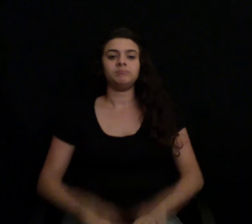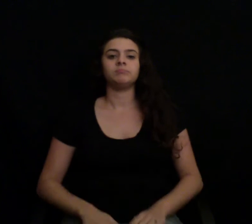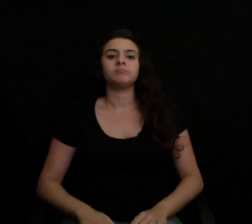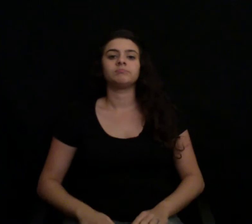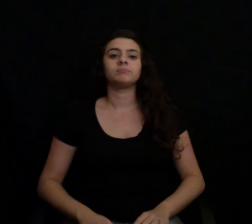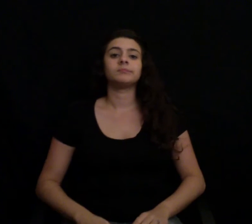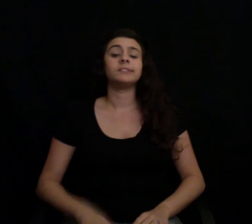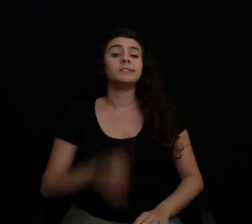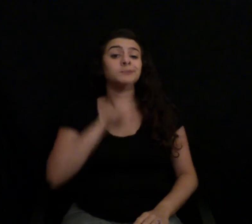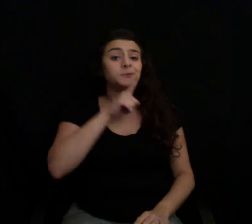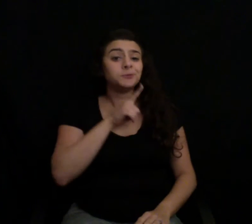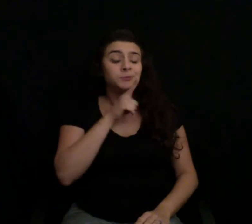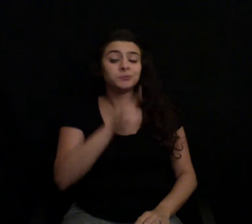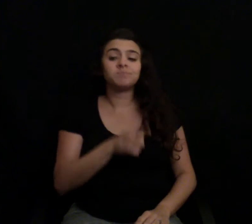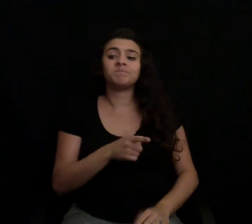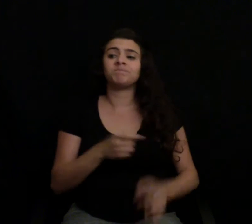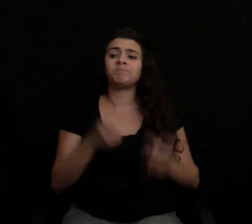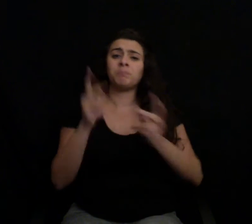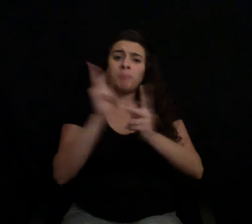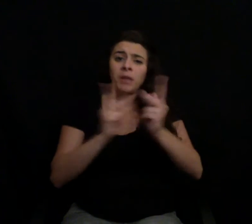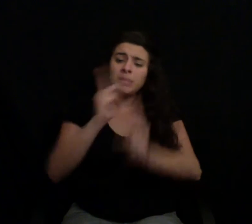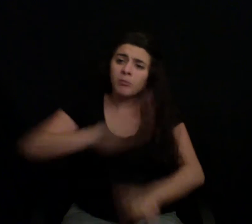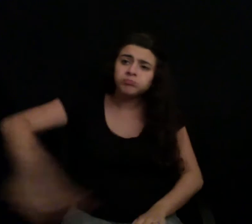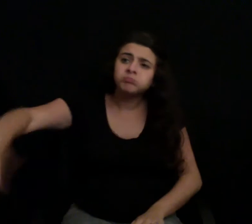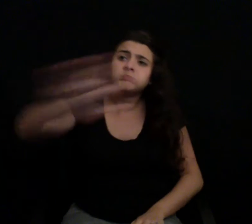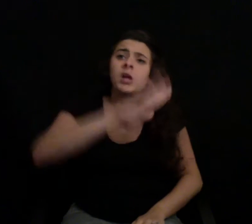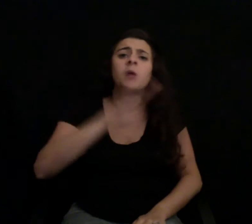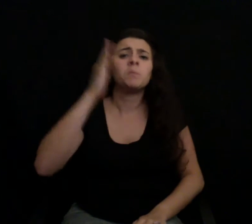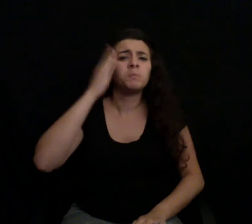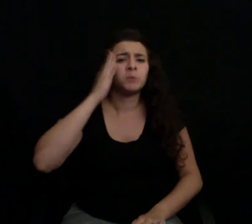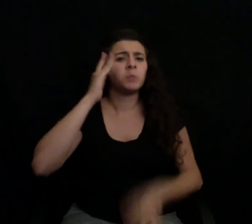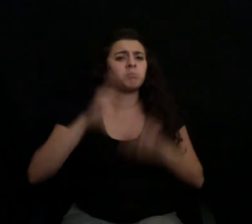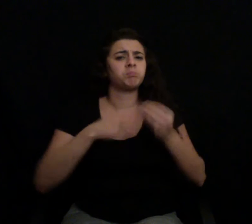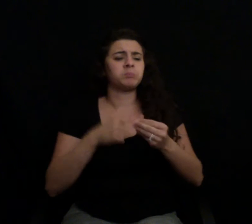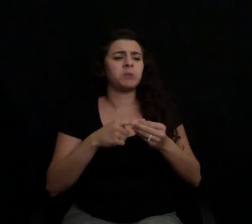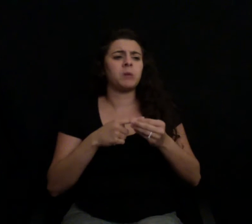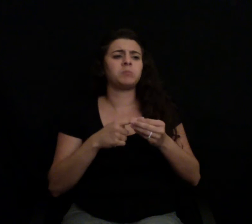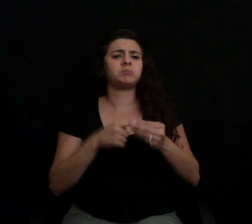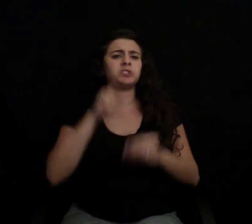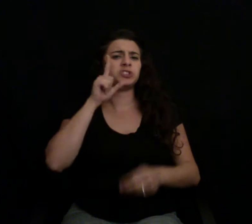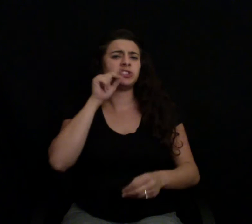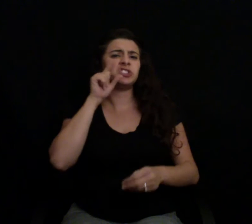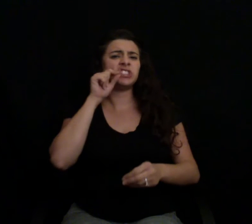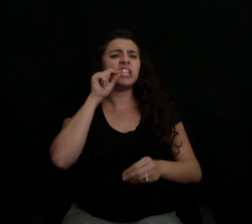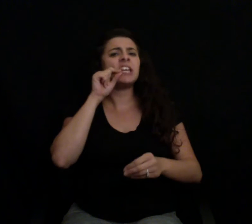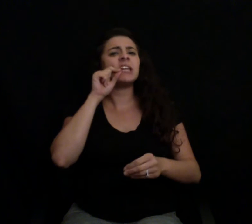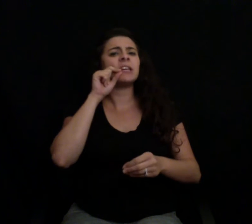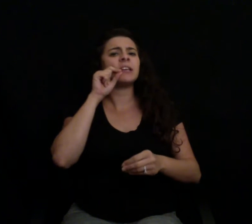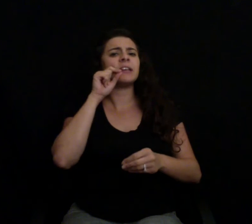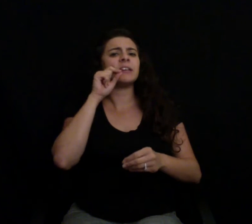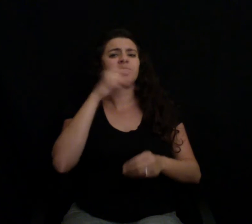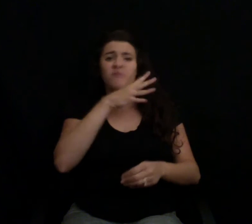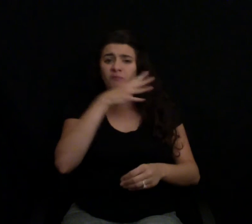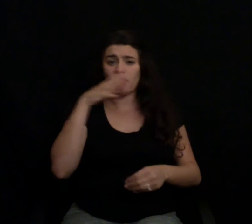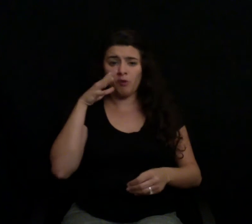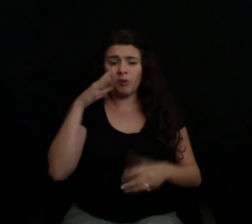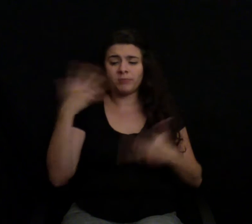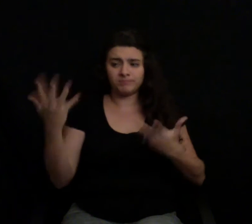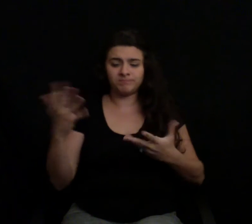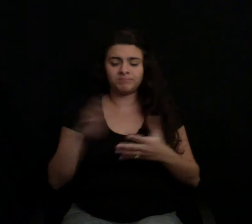time about how bad industrial agriculture can be. That's precisely why they care about how their food is labeled. They're trying to buy better meat.